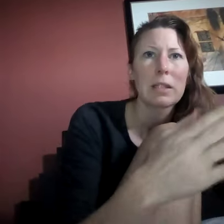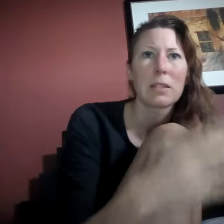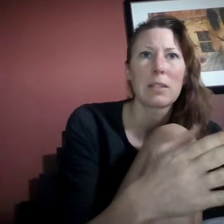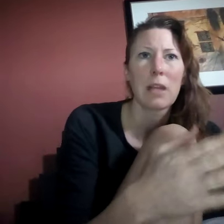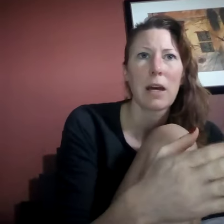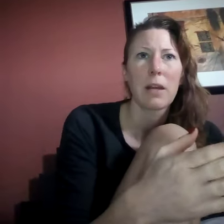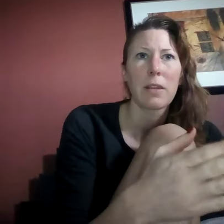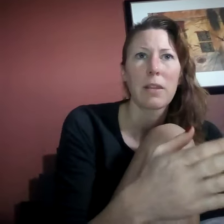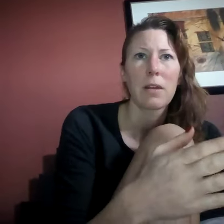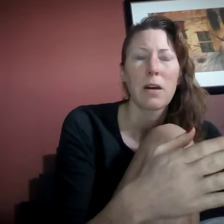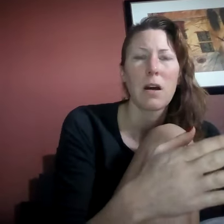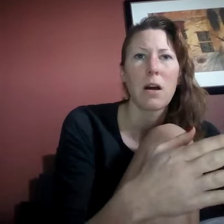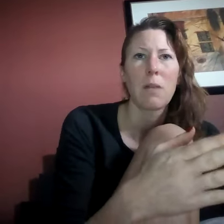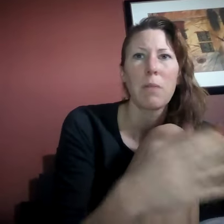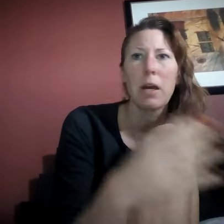is death, um,